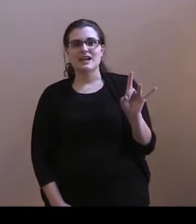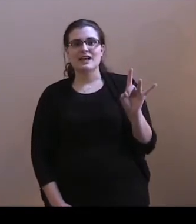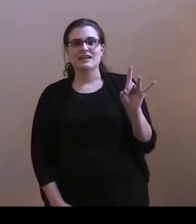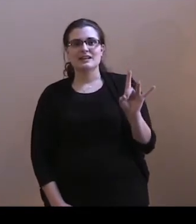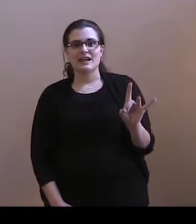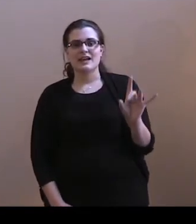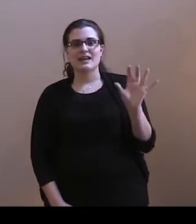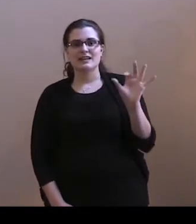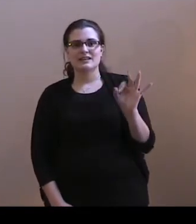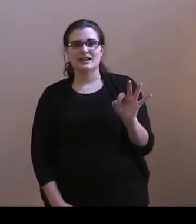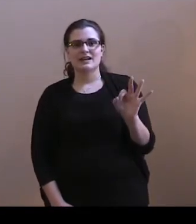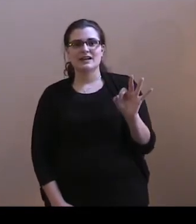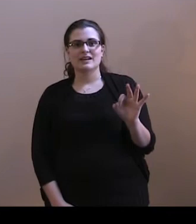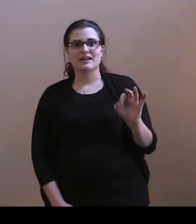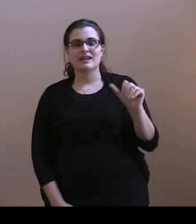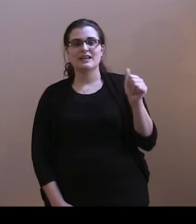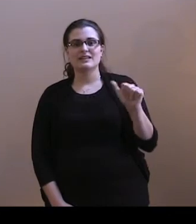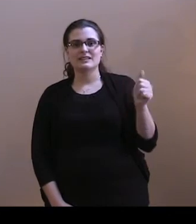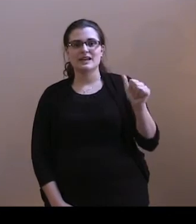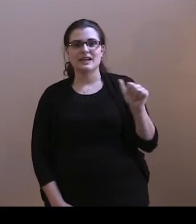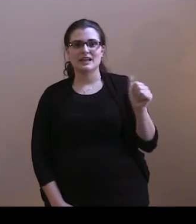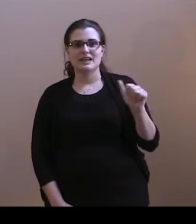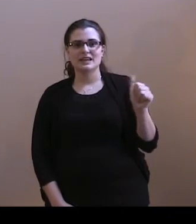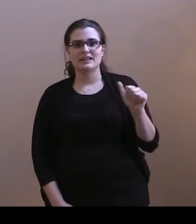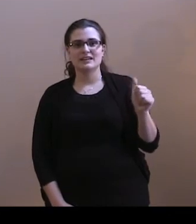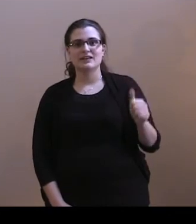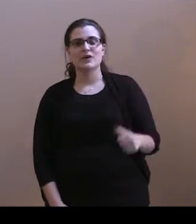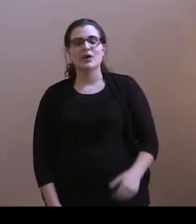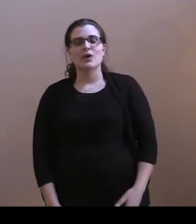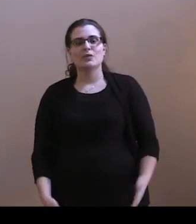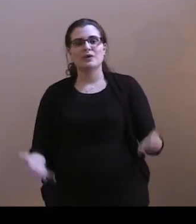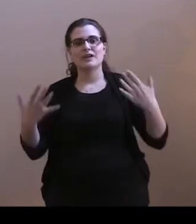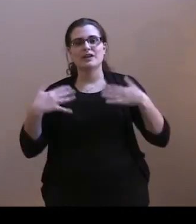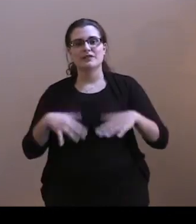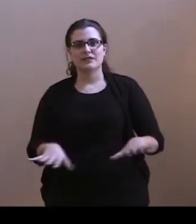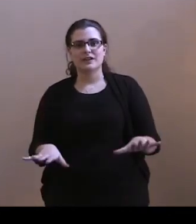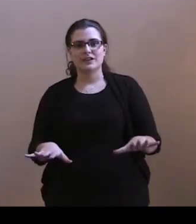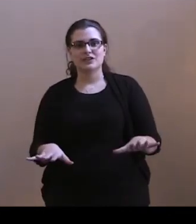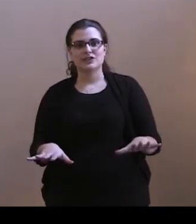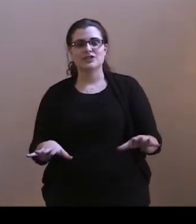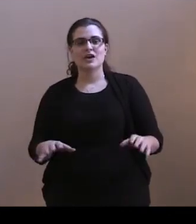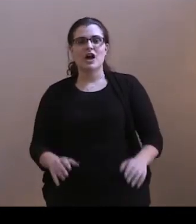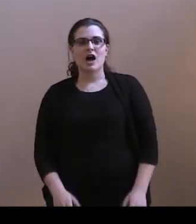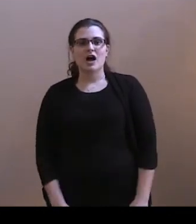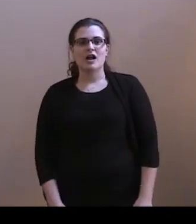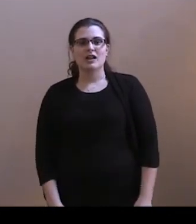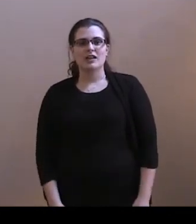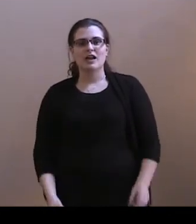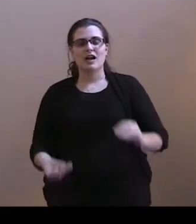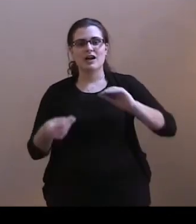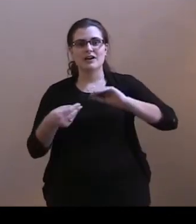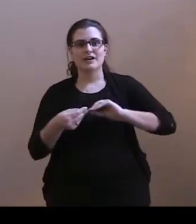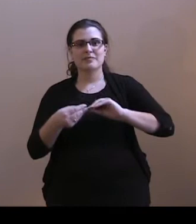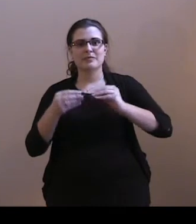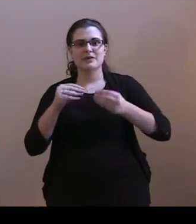eight, and nine, and ten. We are finished, all our numbers,